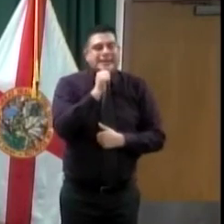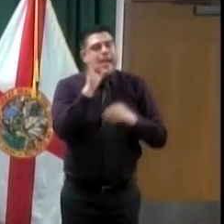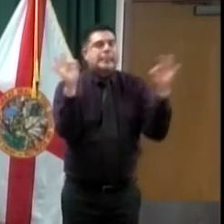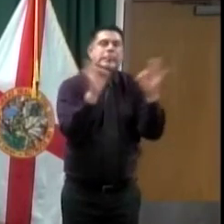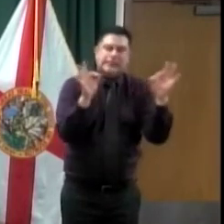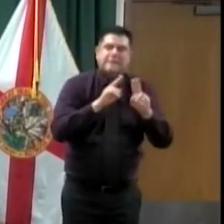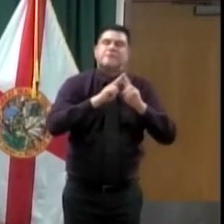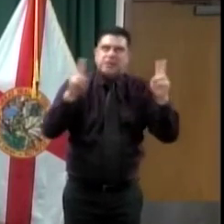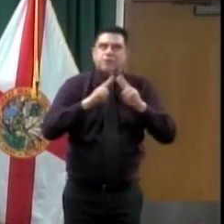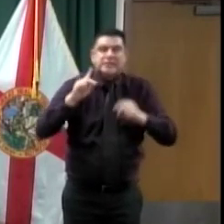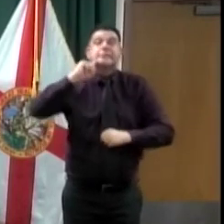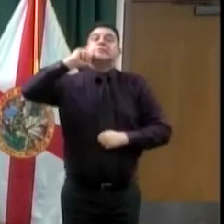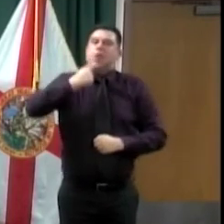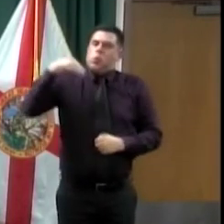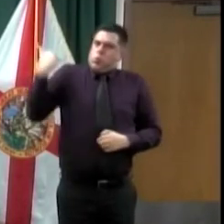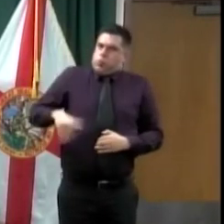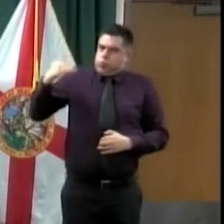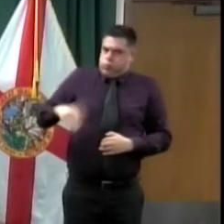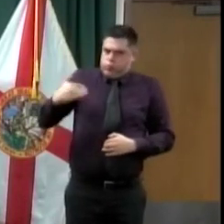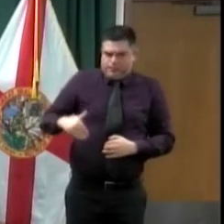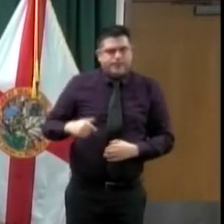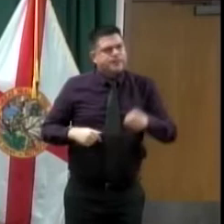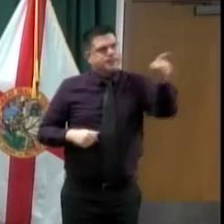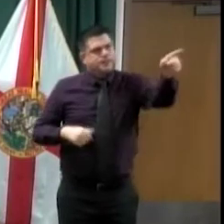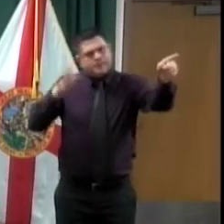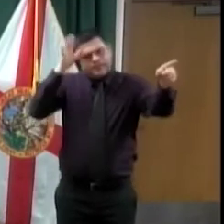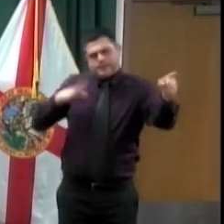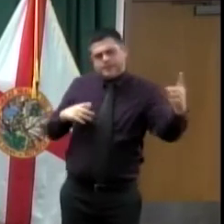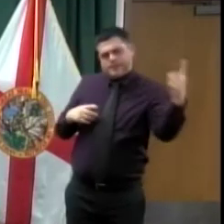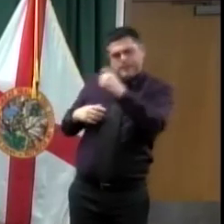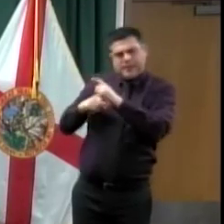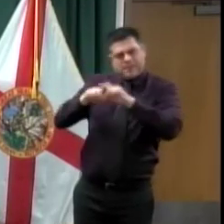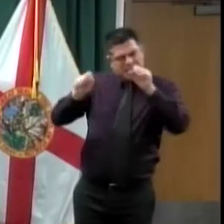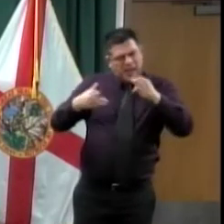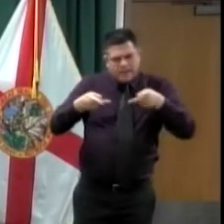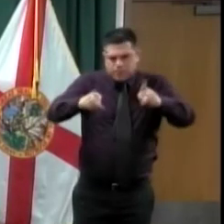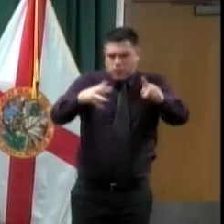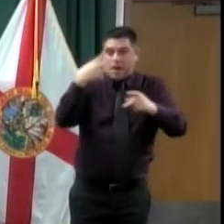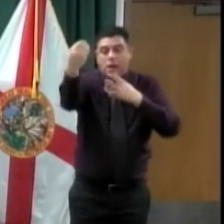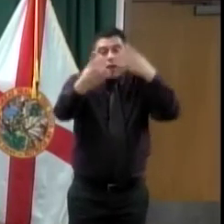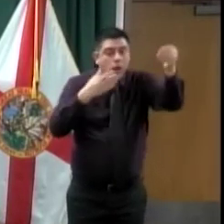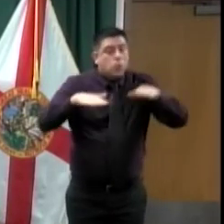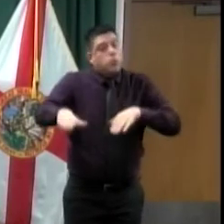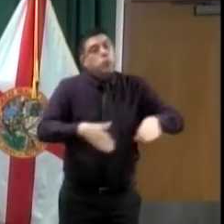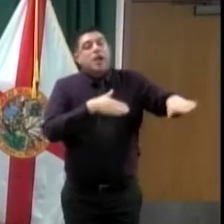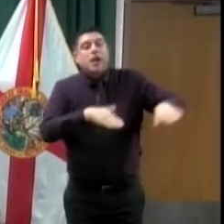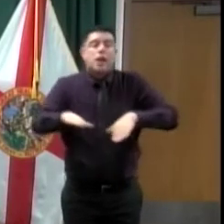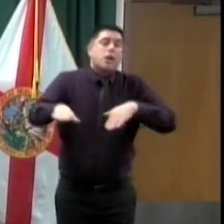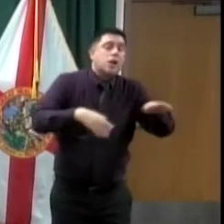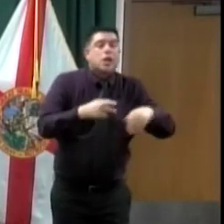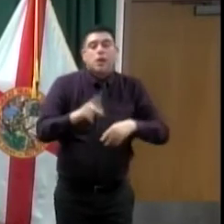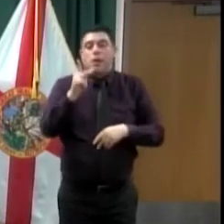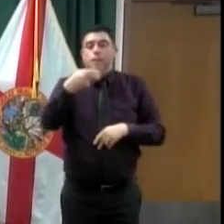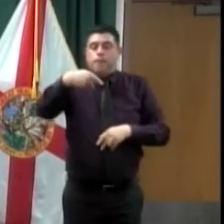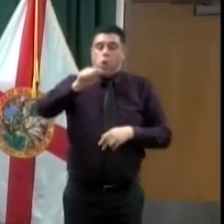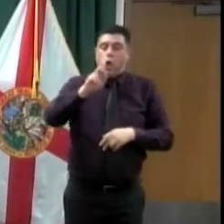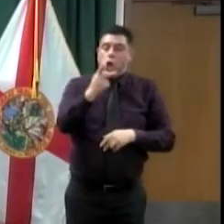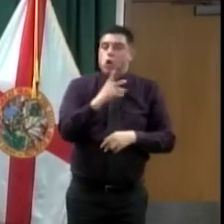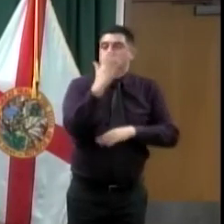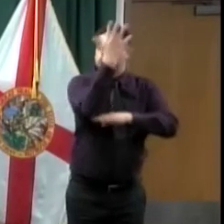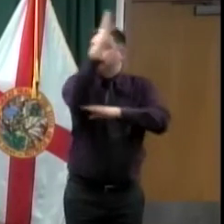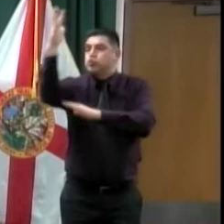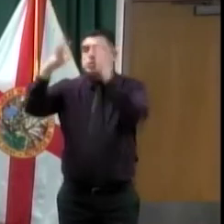go for a walk. Absolutely. Go to the nature trails. As long as they maintain space, correct? Right. are,